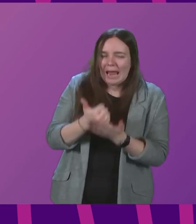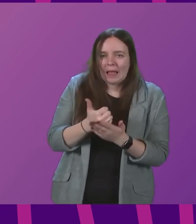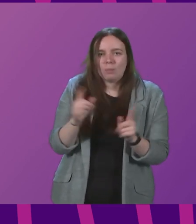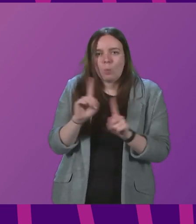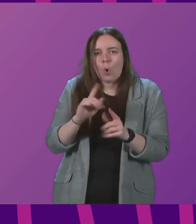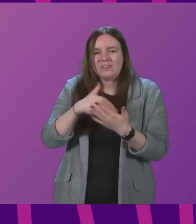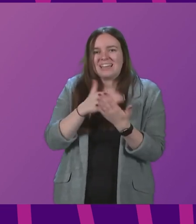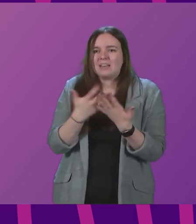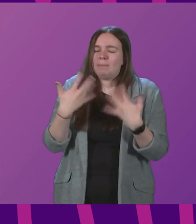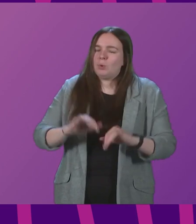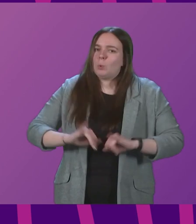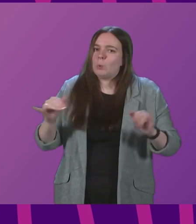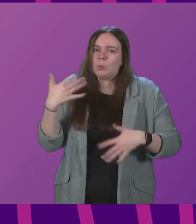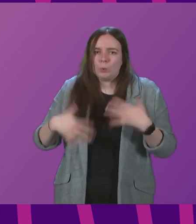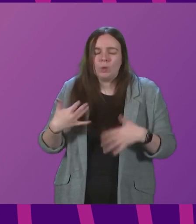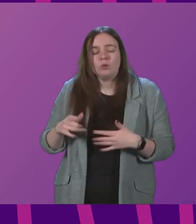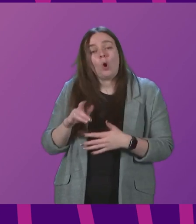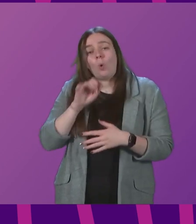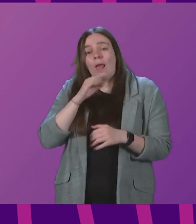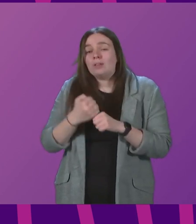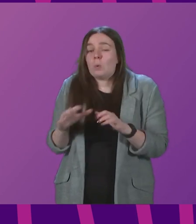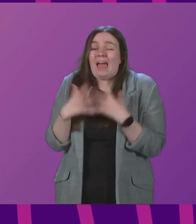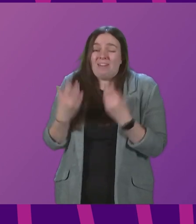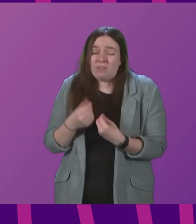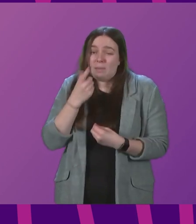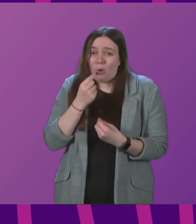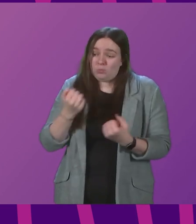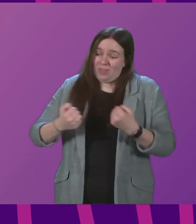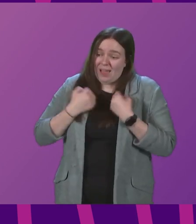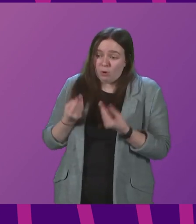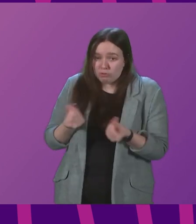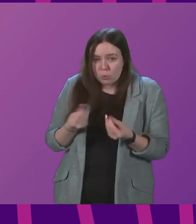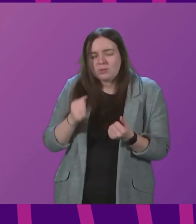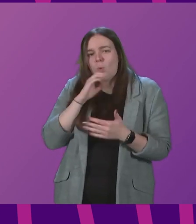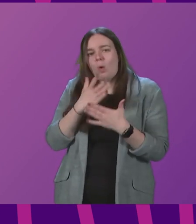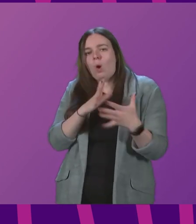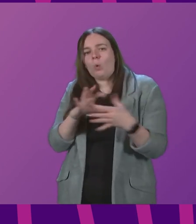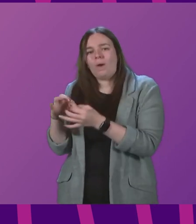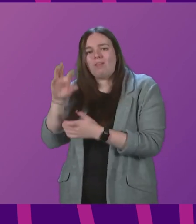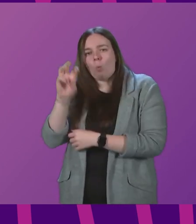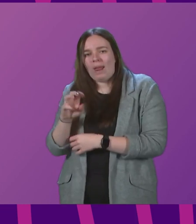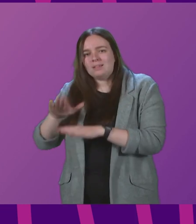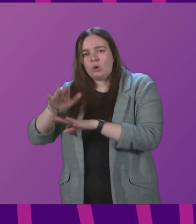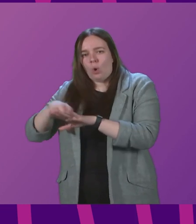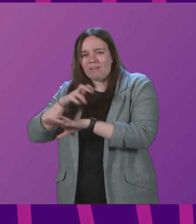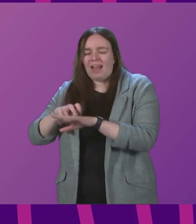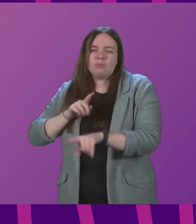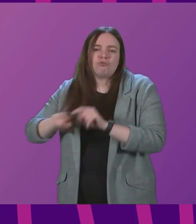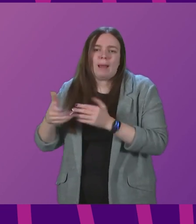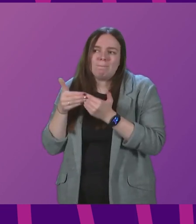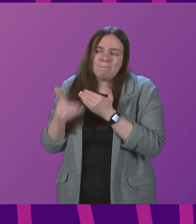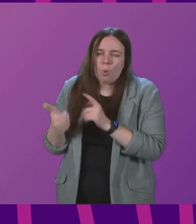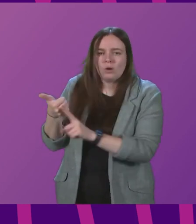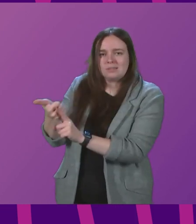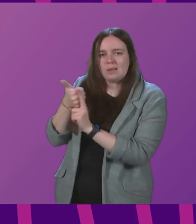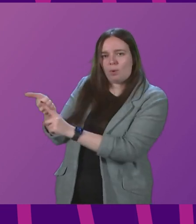sector. So we will do everything we can within our own resources and we will work with colleagues in Wales and Northern Ireland to try to get more support